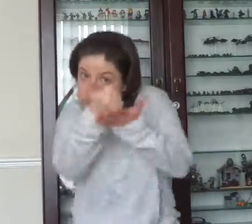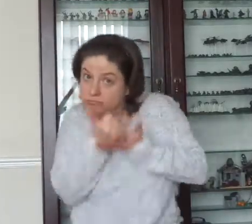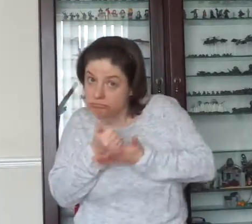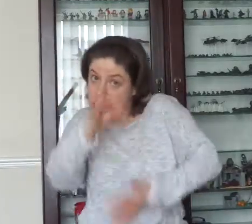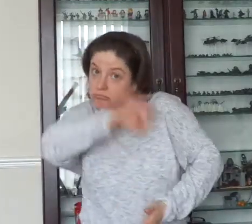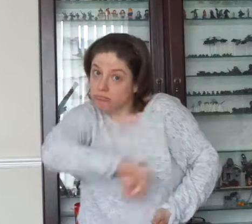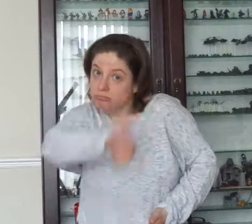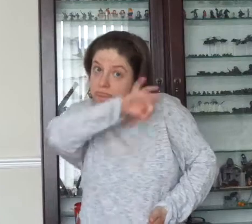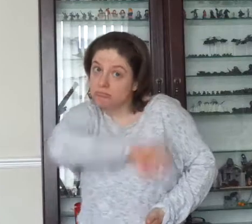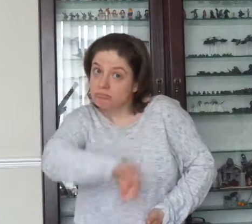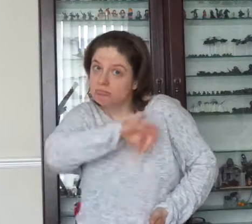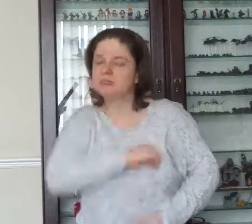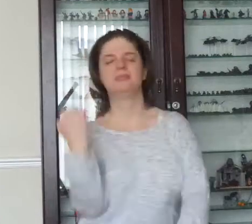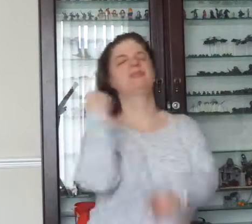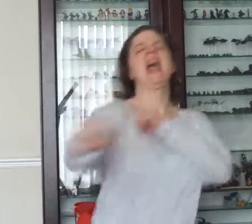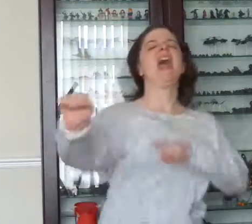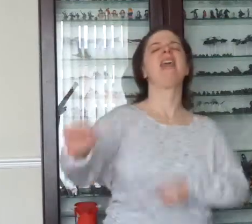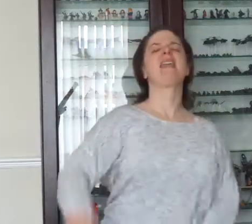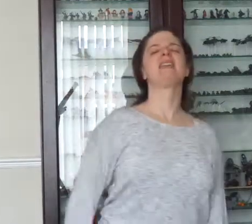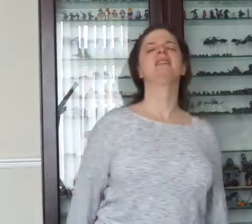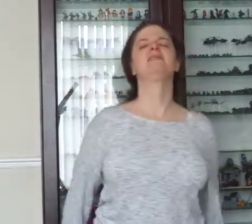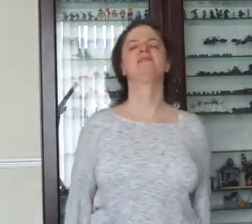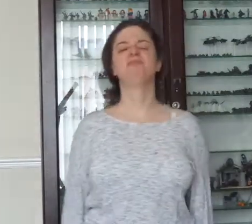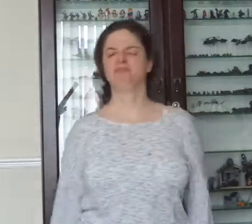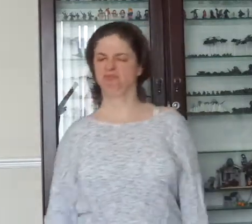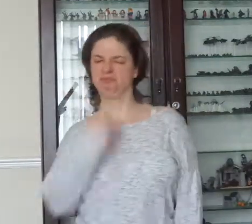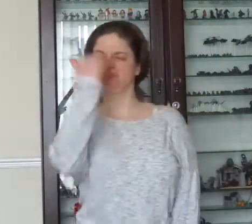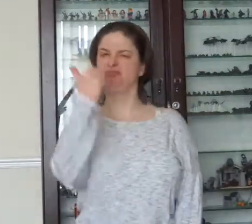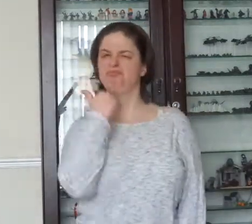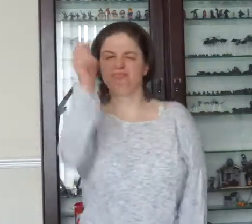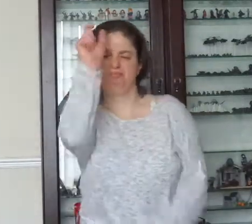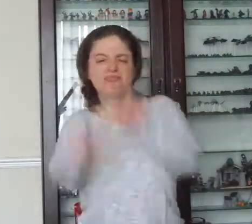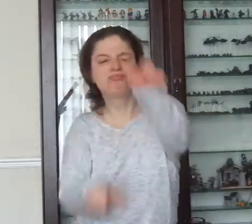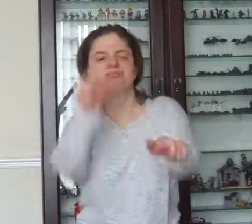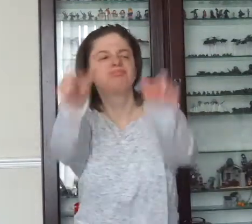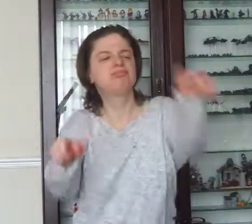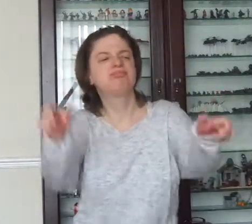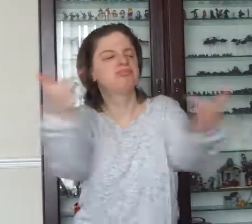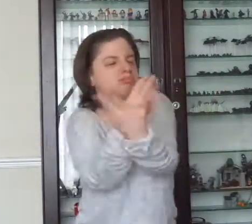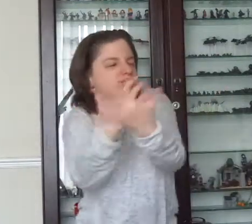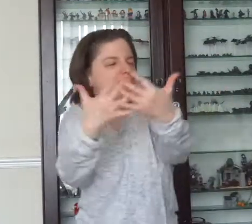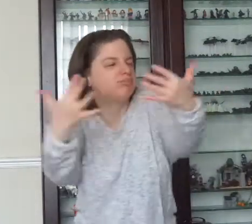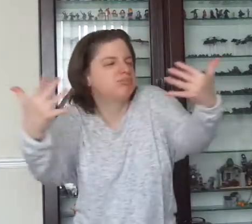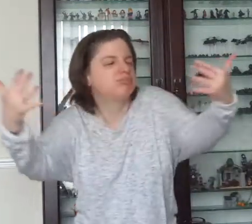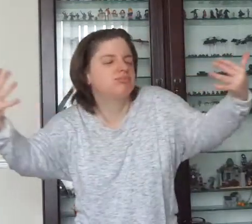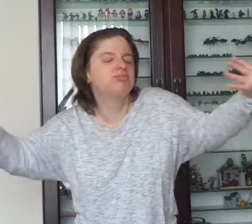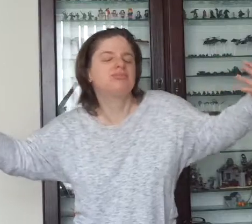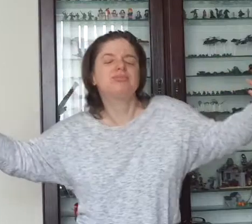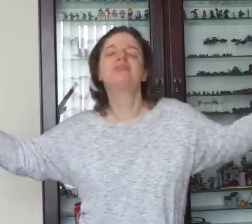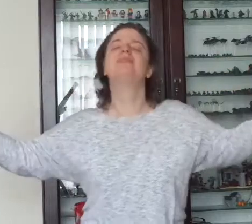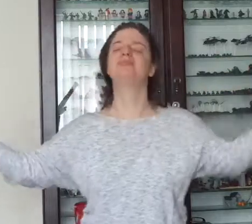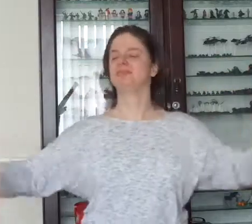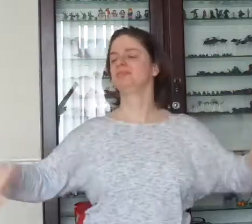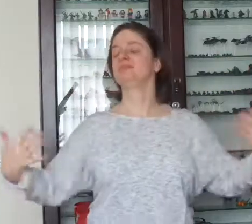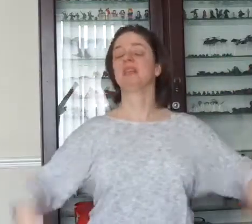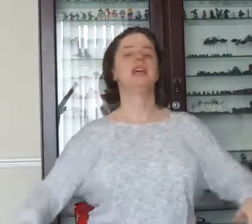she answered me nay, such a custom as yours I can have every day, and it's